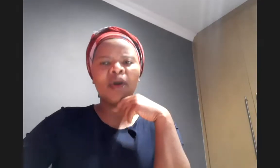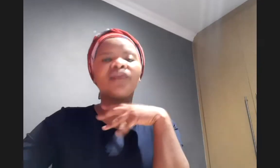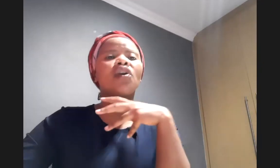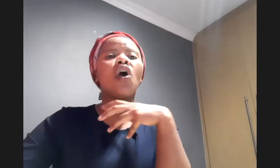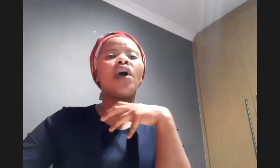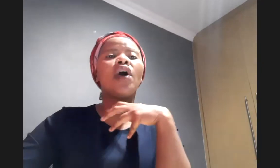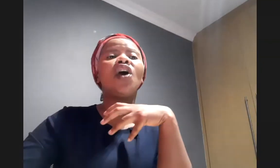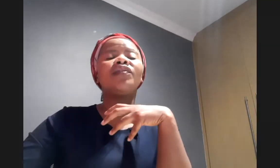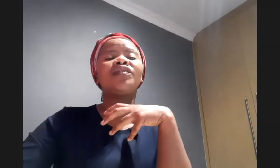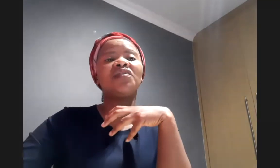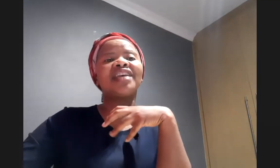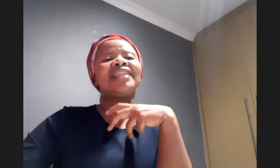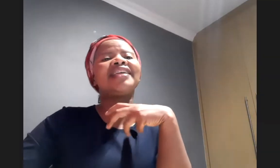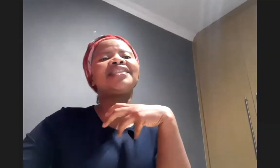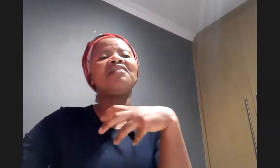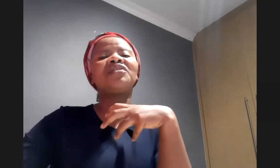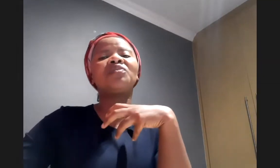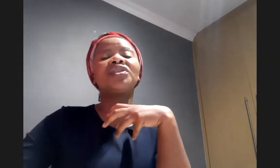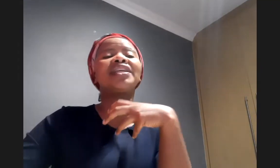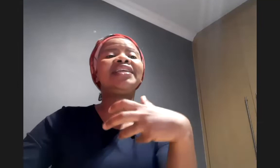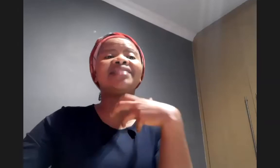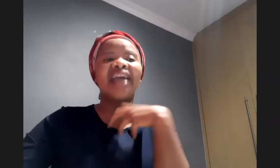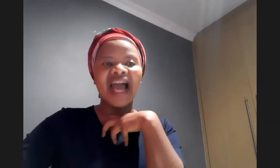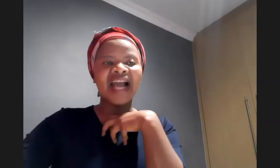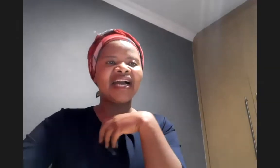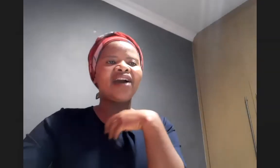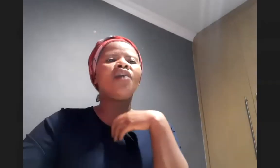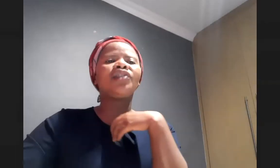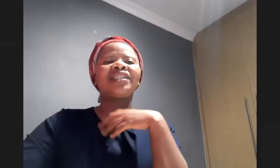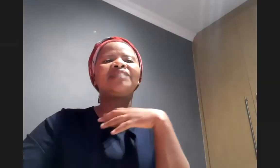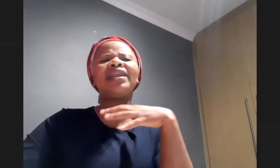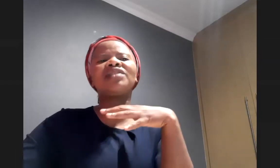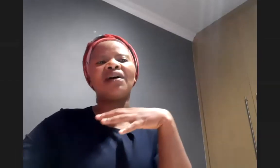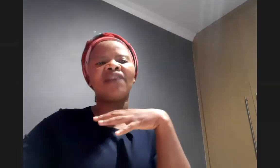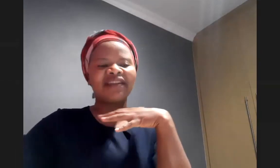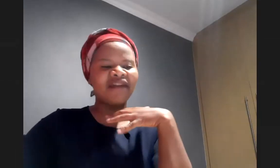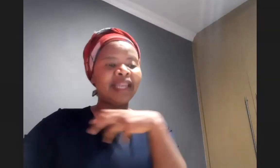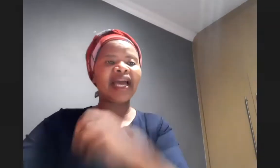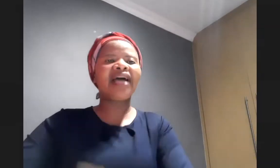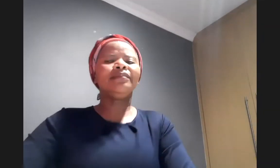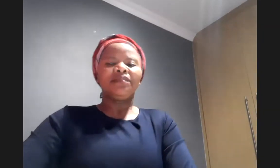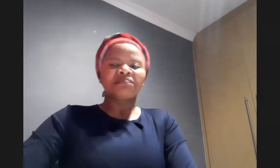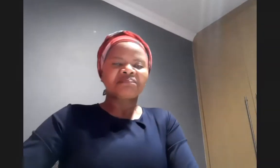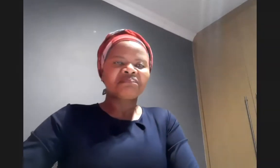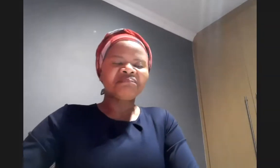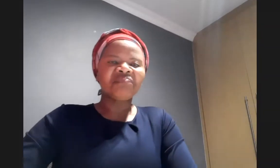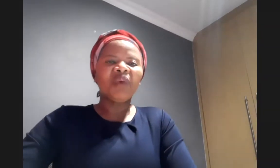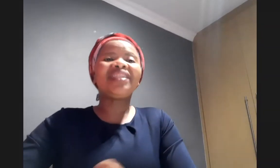of the coin of service the service which relieves the hunger of jesus many of us are familiar with this